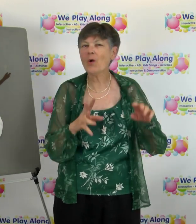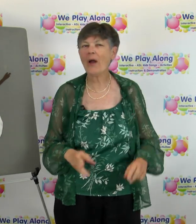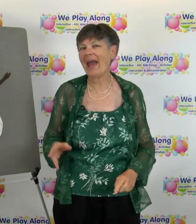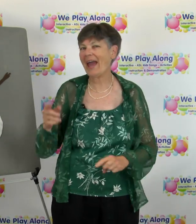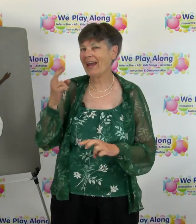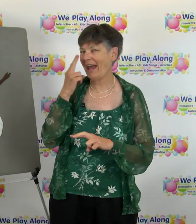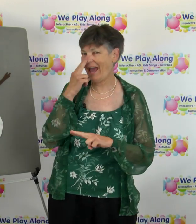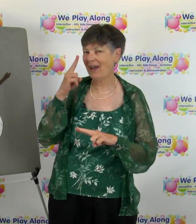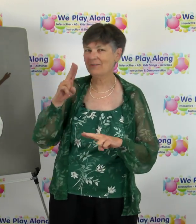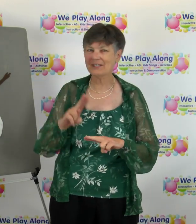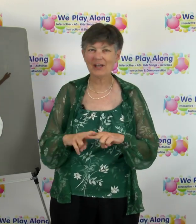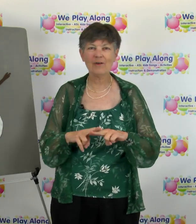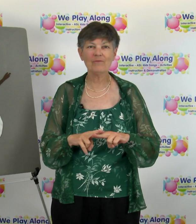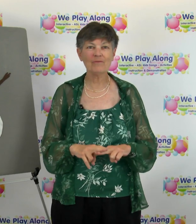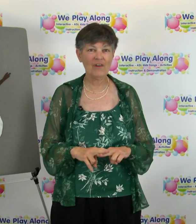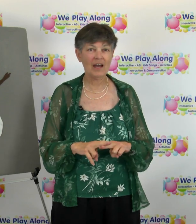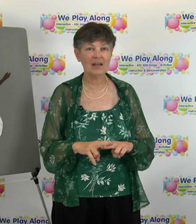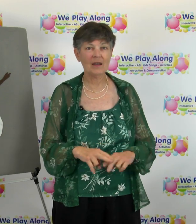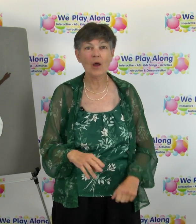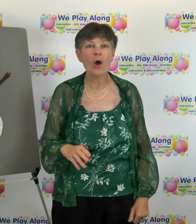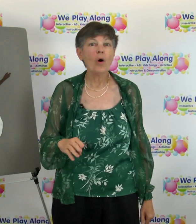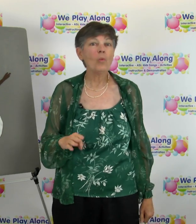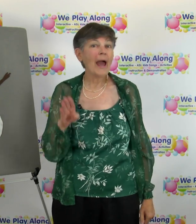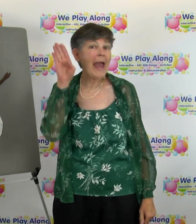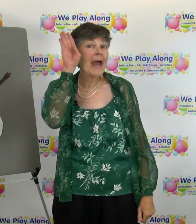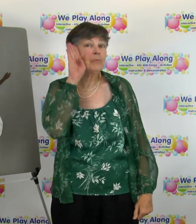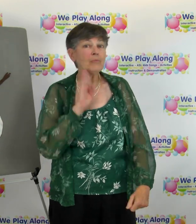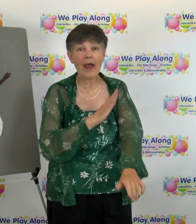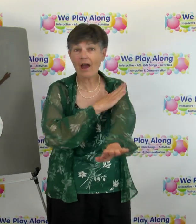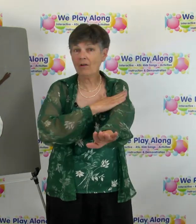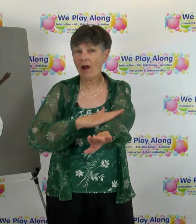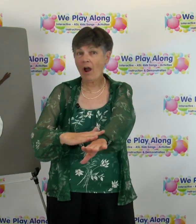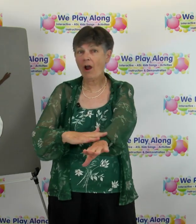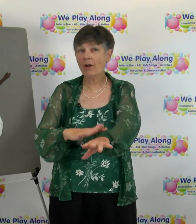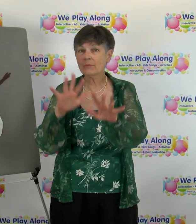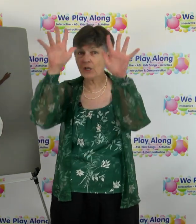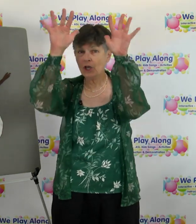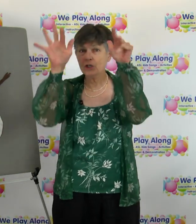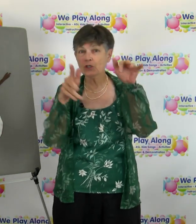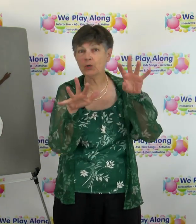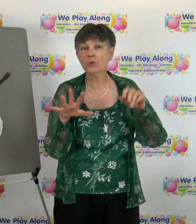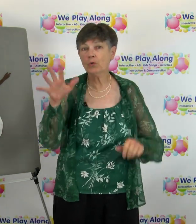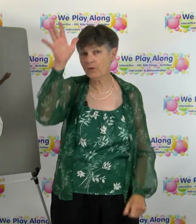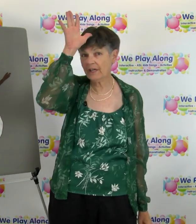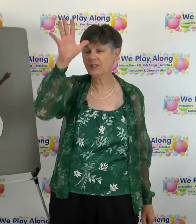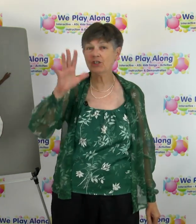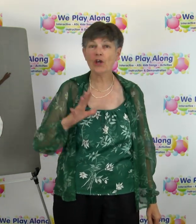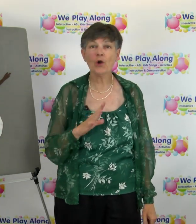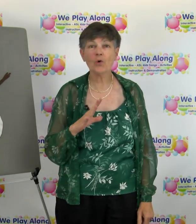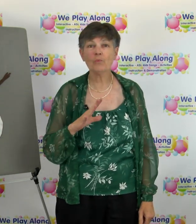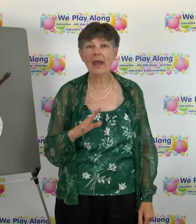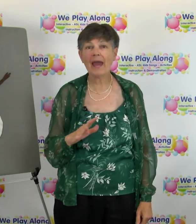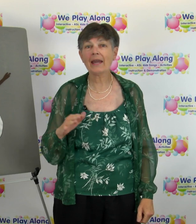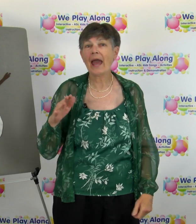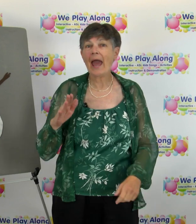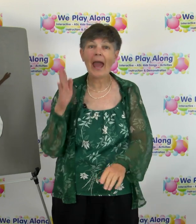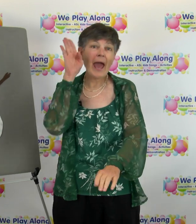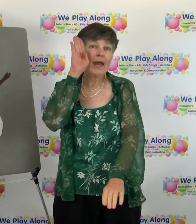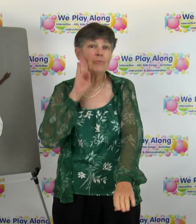and have some fun we'll add brown arms to the snowman add